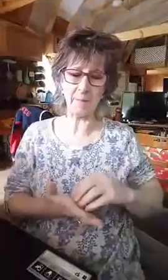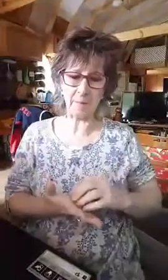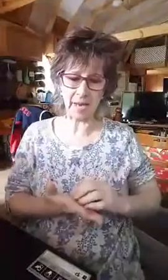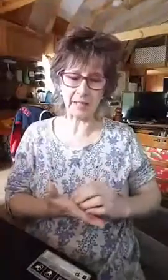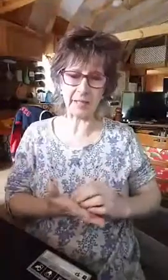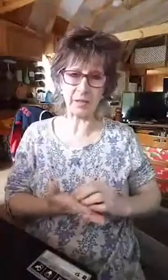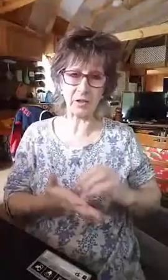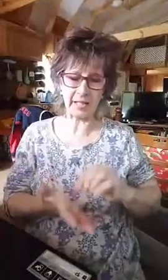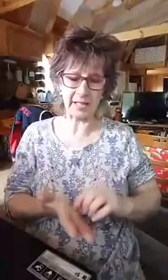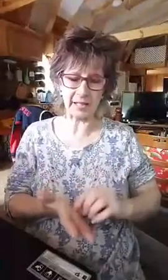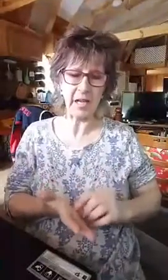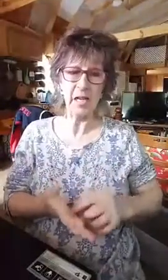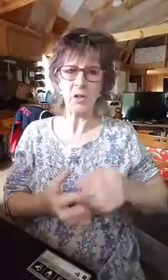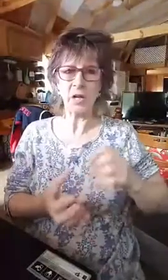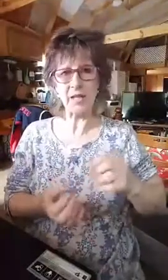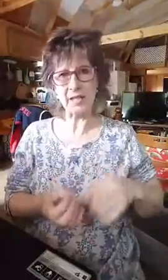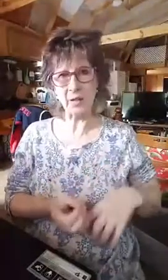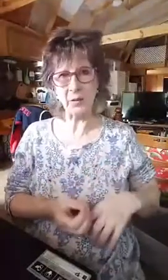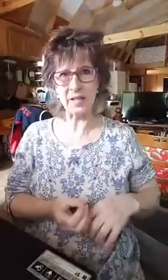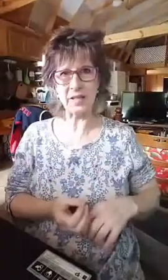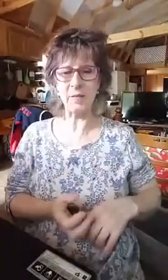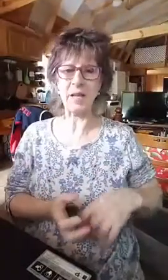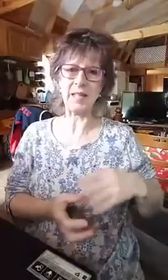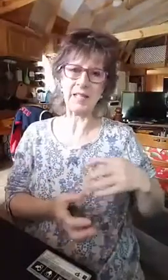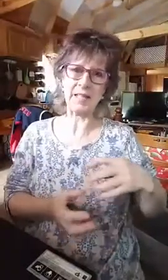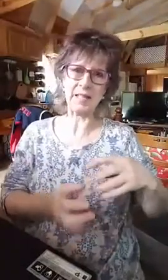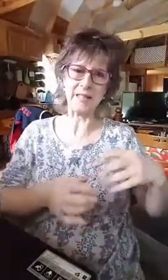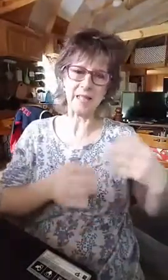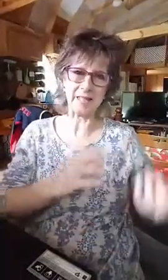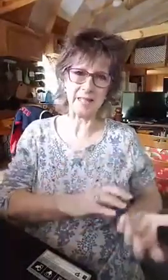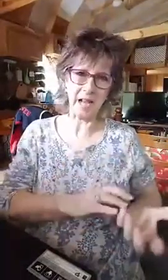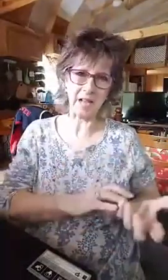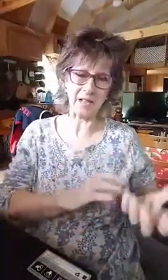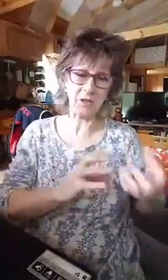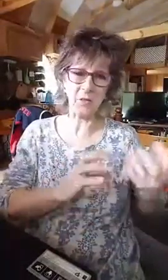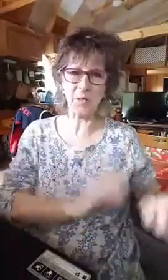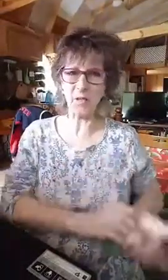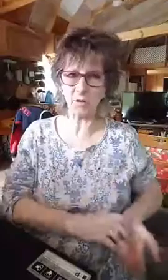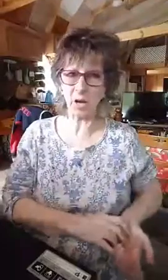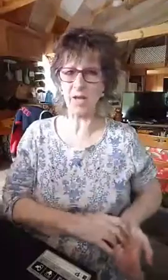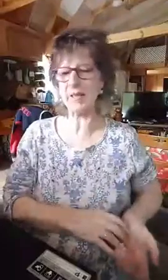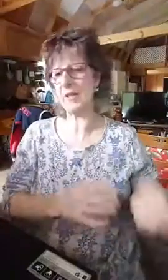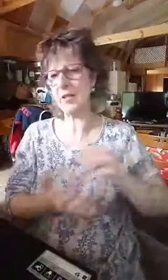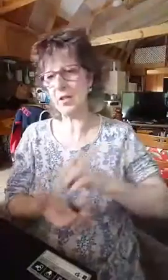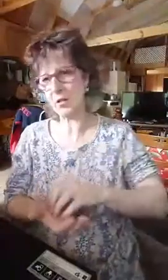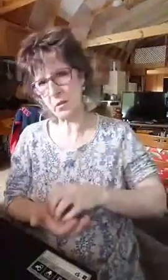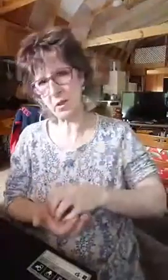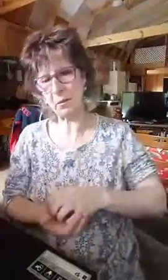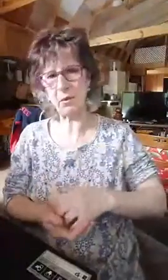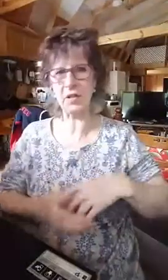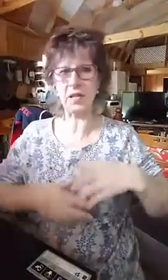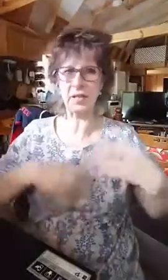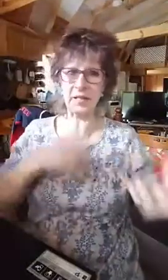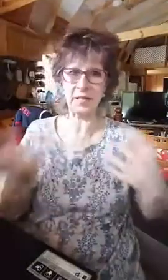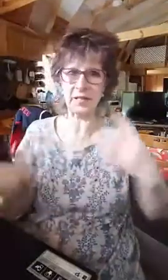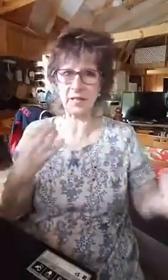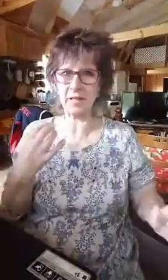battling your kid, trying to convince them that he doesn't have, he shouldn't be on drugs. And here's the scripture that proves it. And this, this, and this,